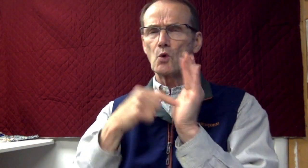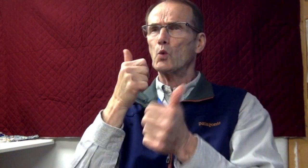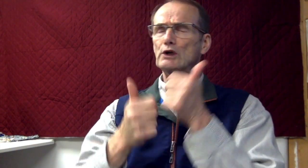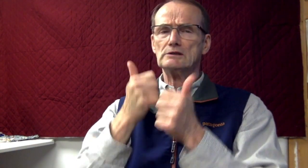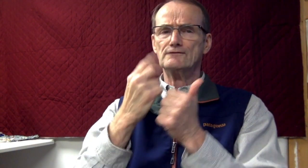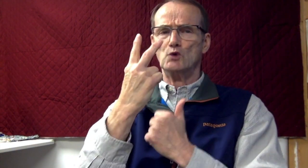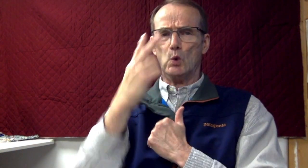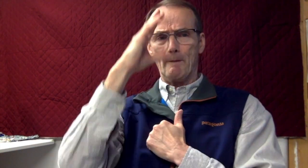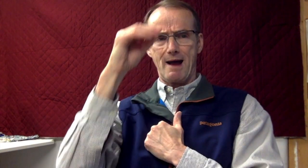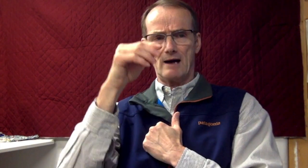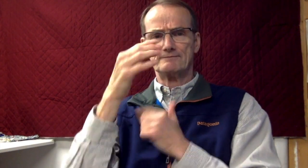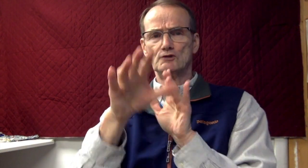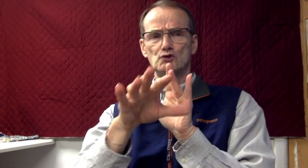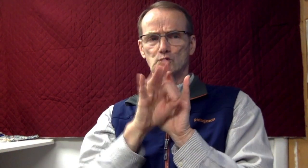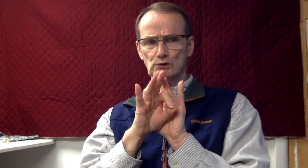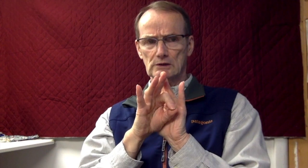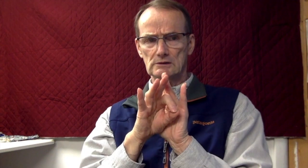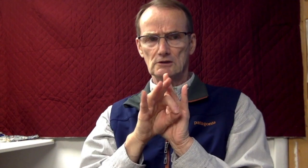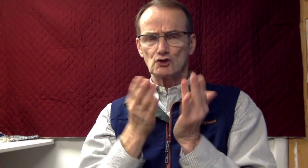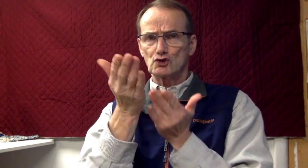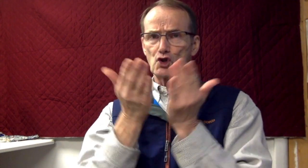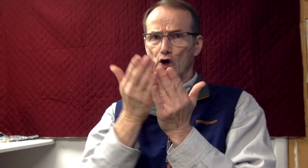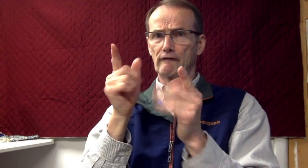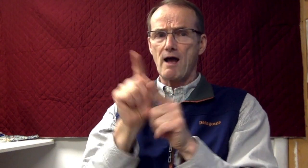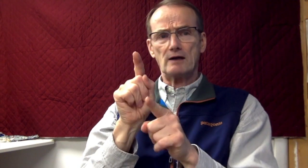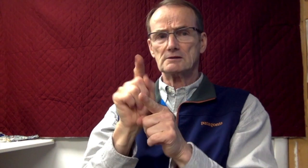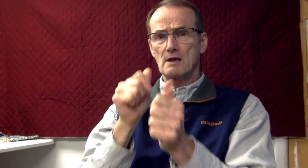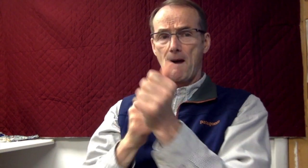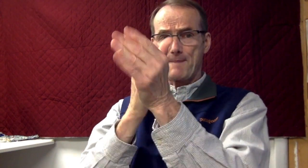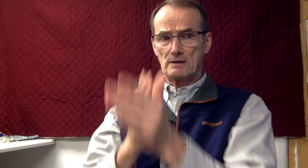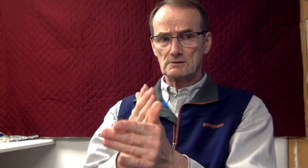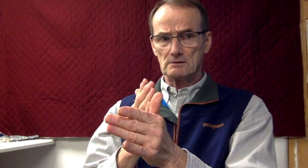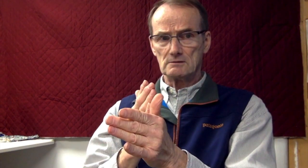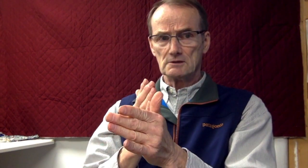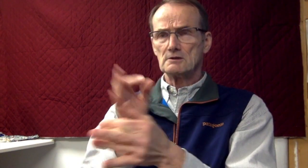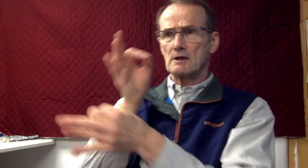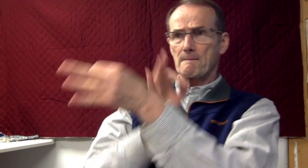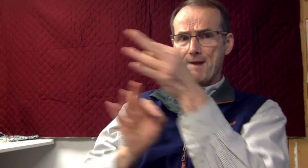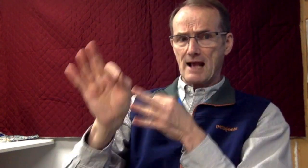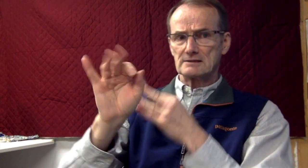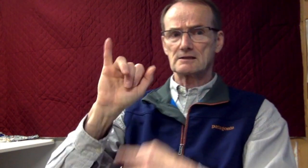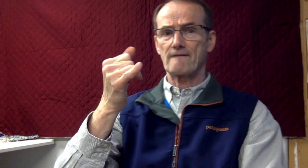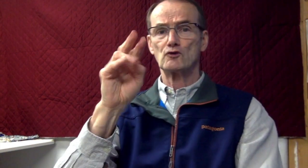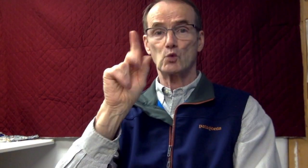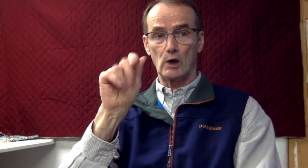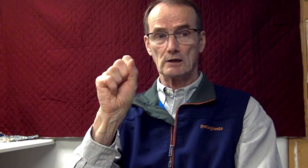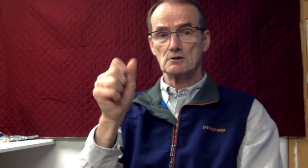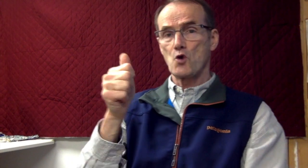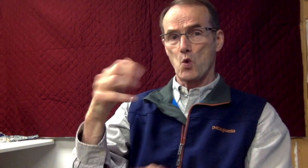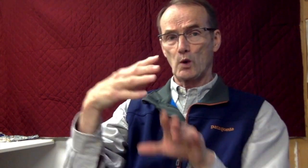of these two you have chosen to take the place in this apostolic ministry, from